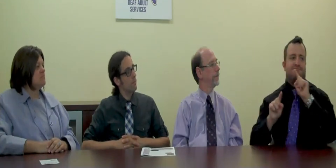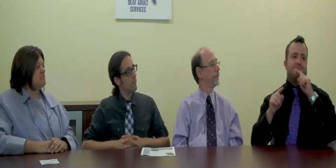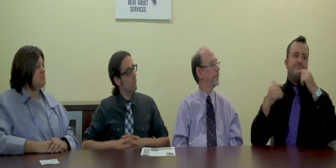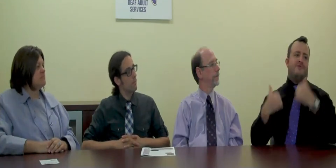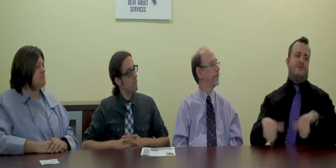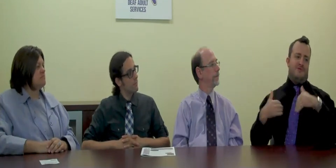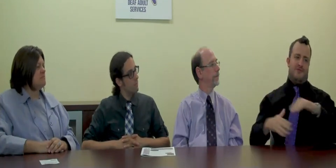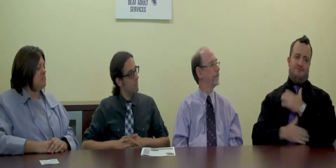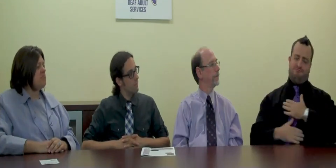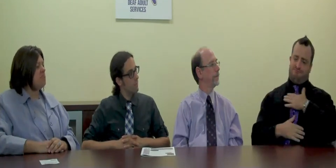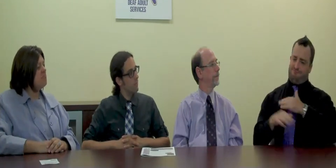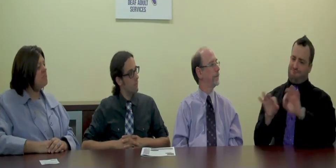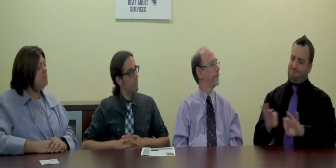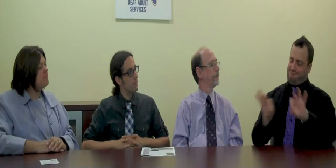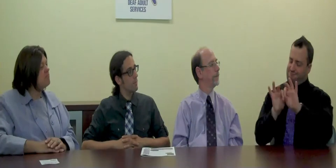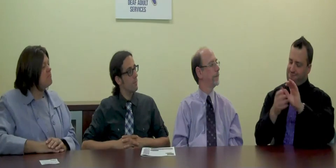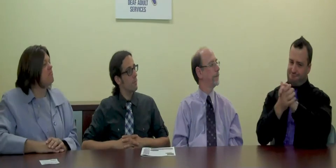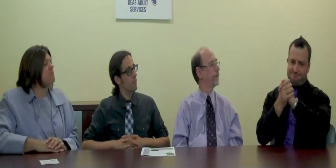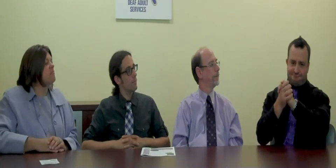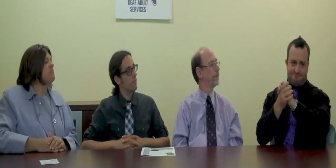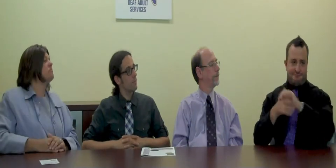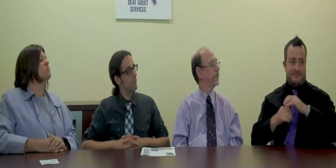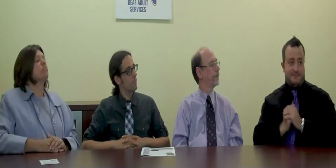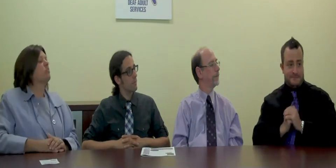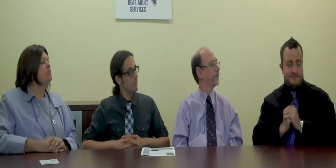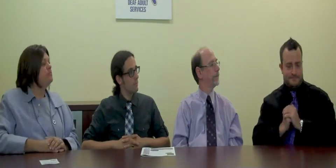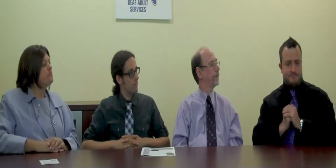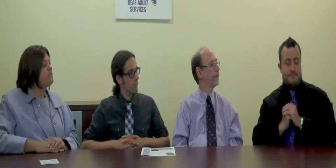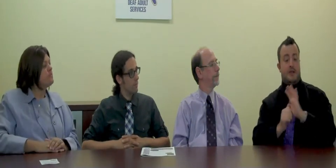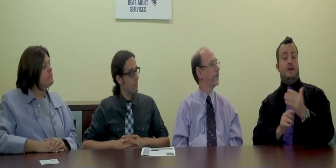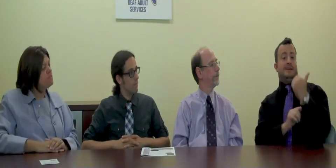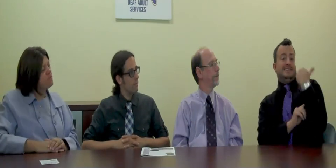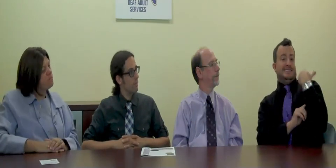Dr. McKee stayed afterwards to answer questions from participants as well.